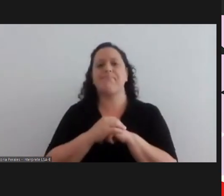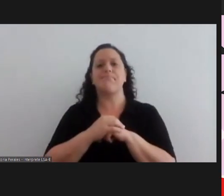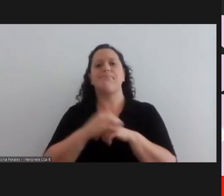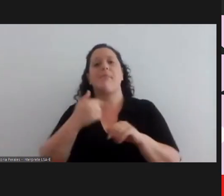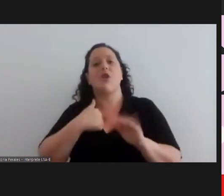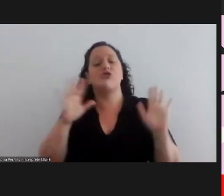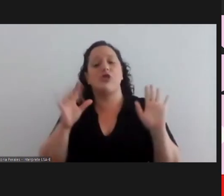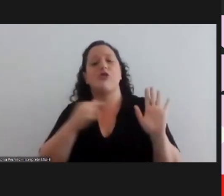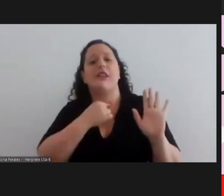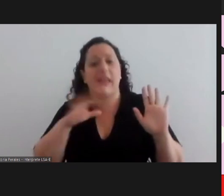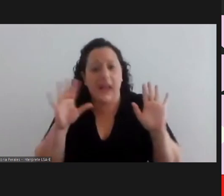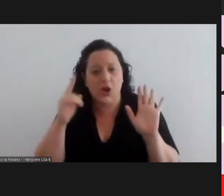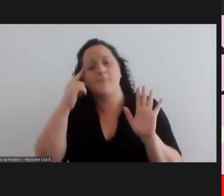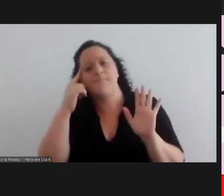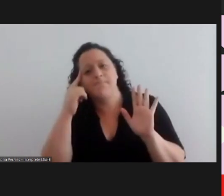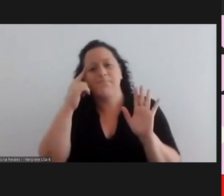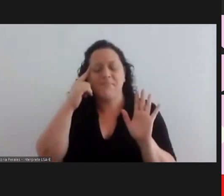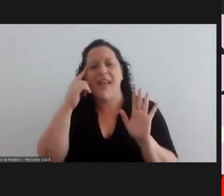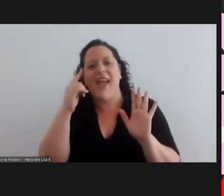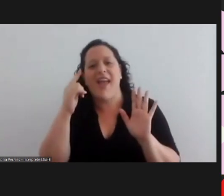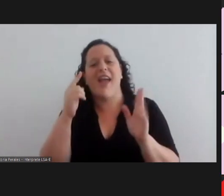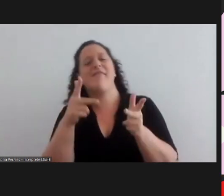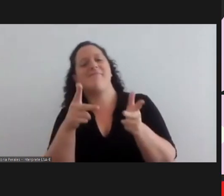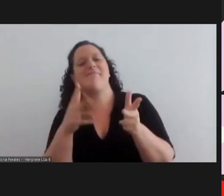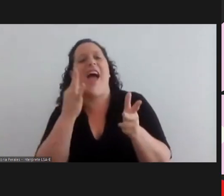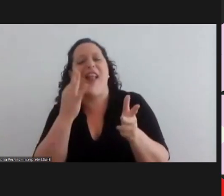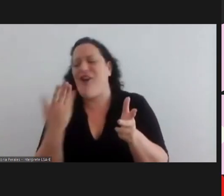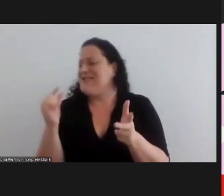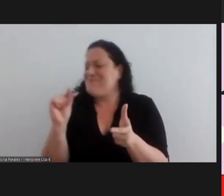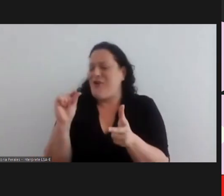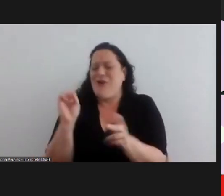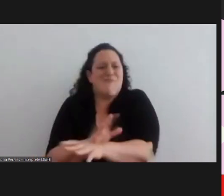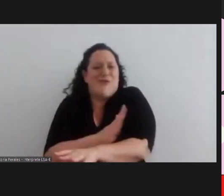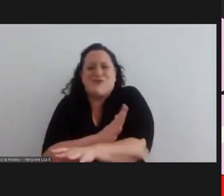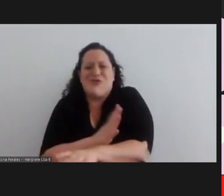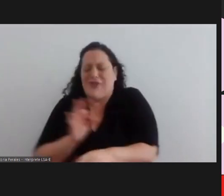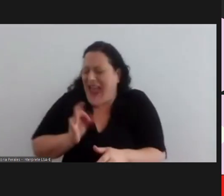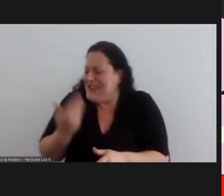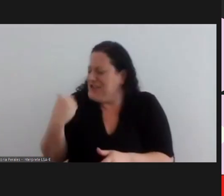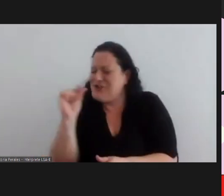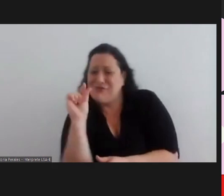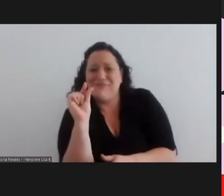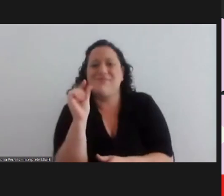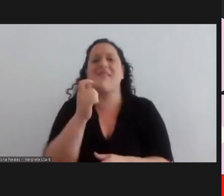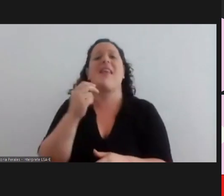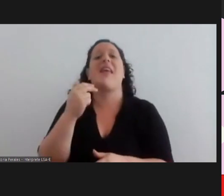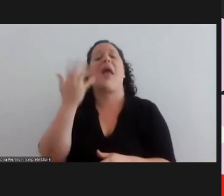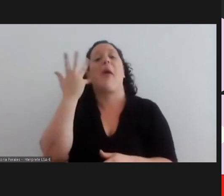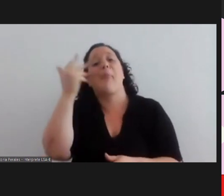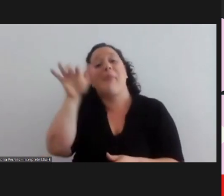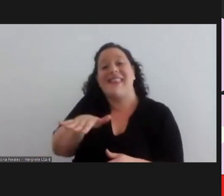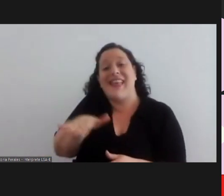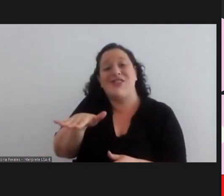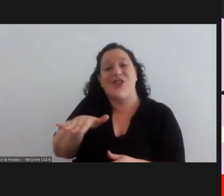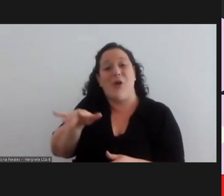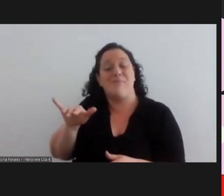i would like to say something that was very touching and which happened not too long ago when my eldest